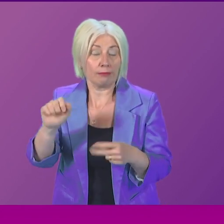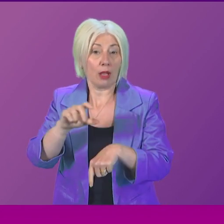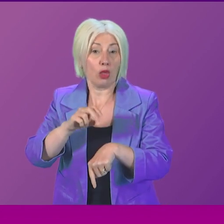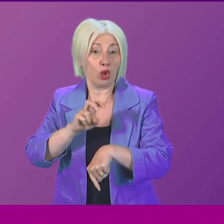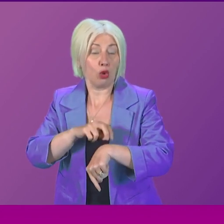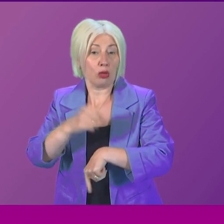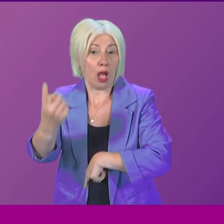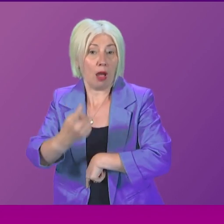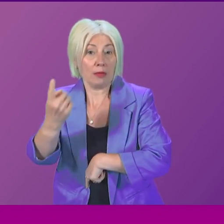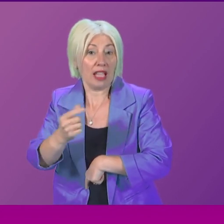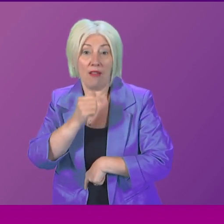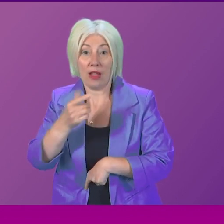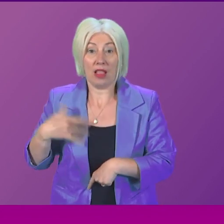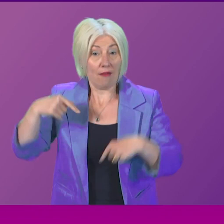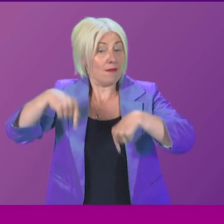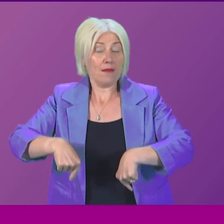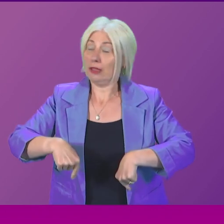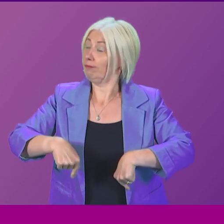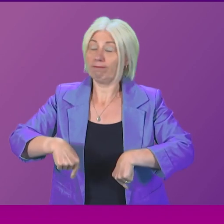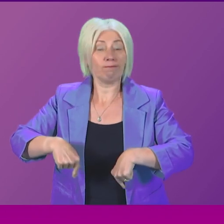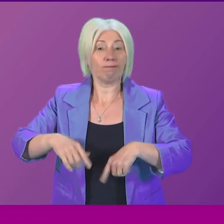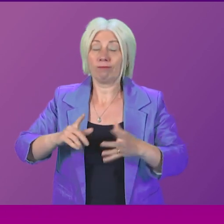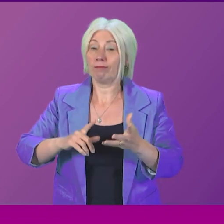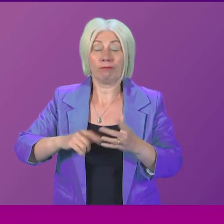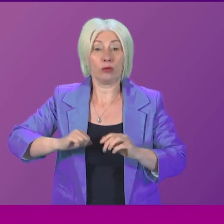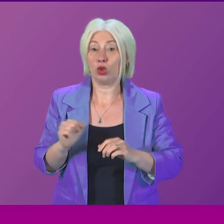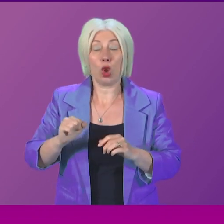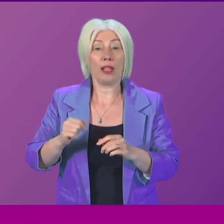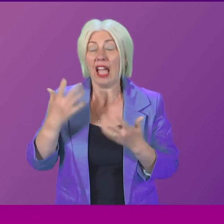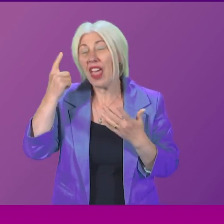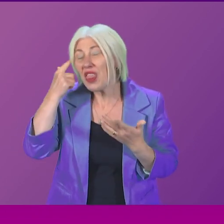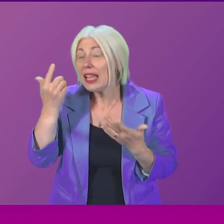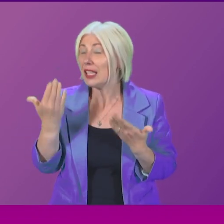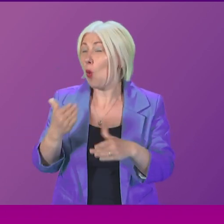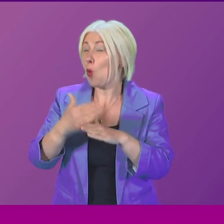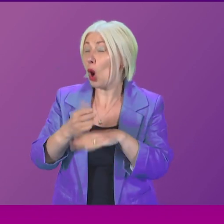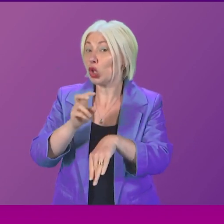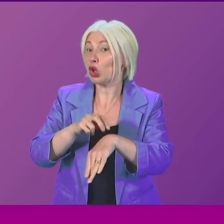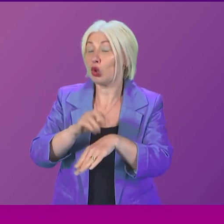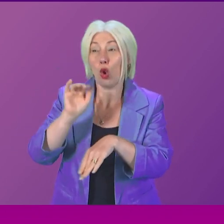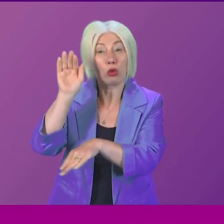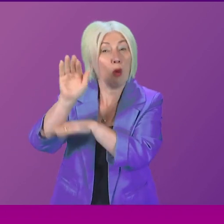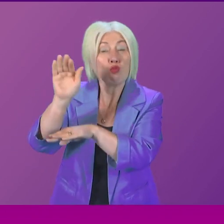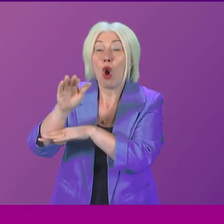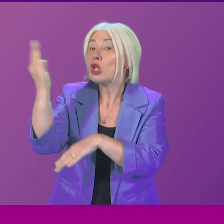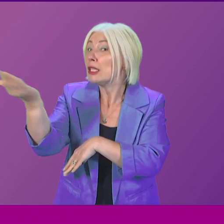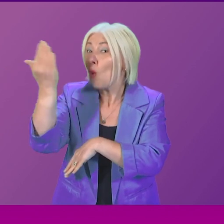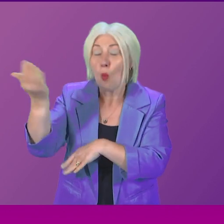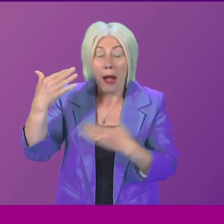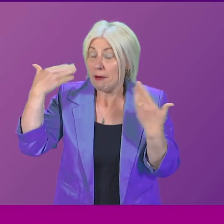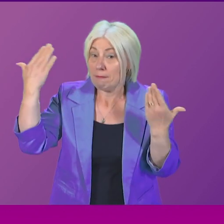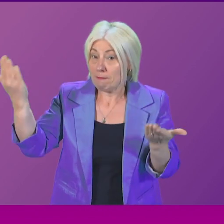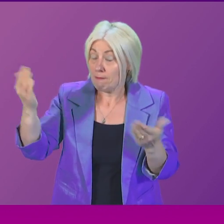Eljamil is not in this country. He is practising, I believe, as a doctor elsewhere, overseas, abroad.